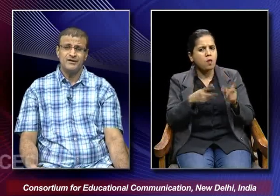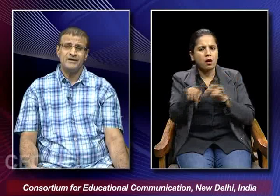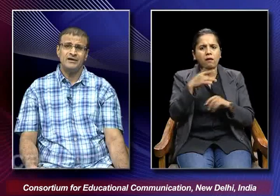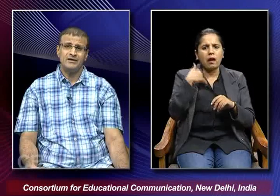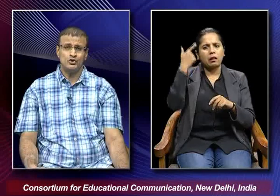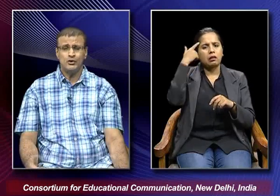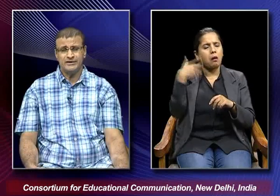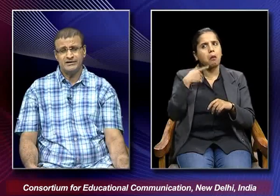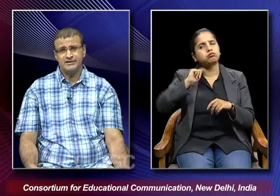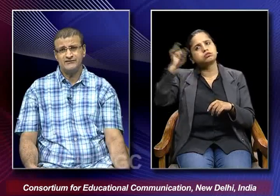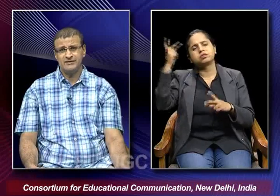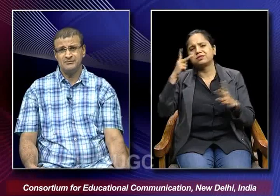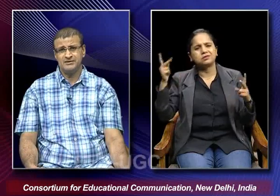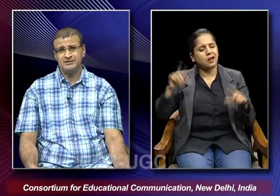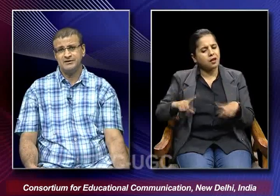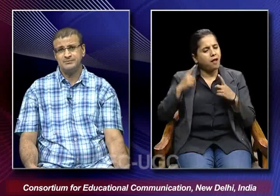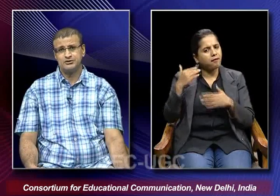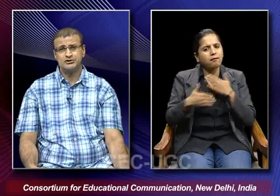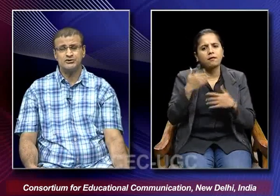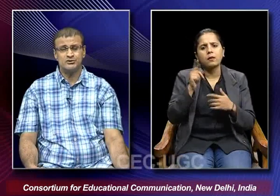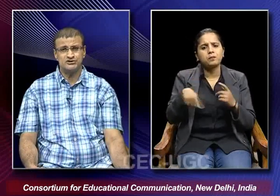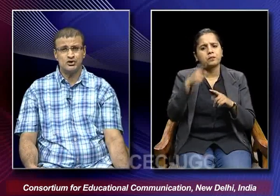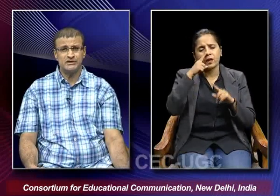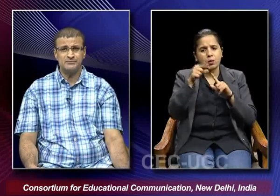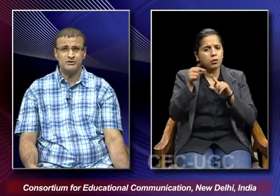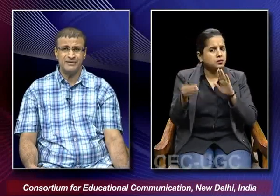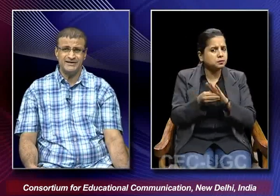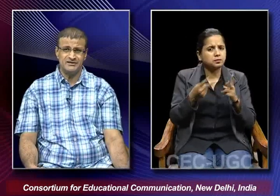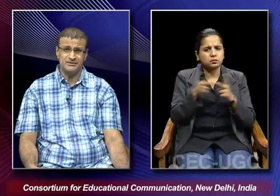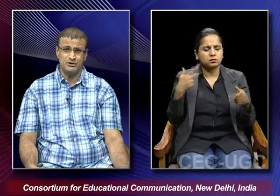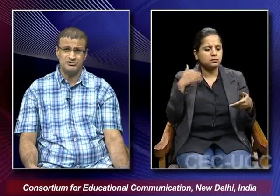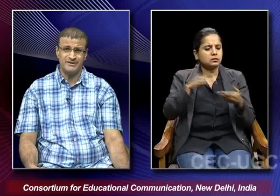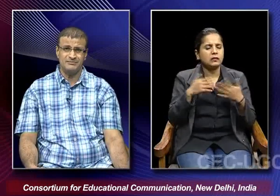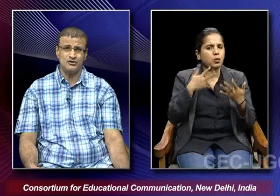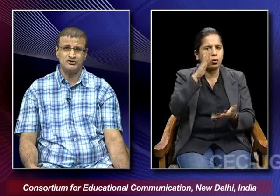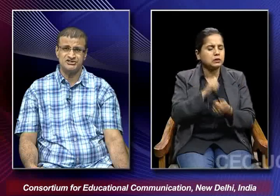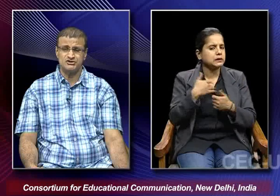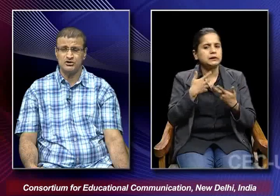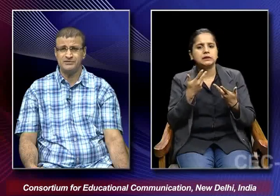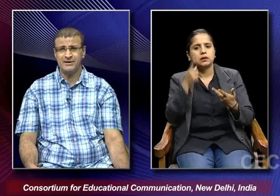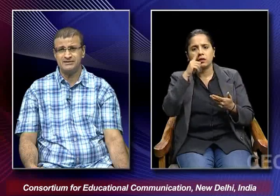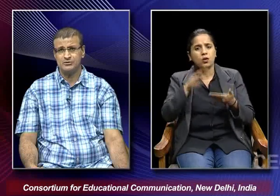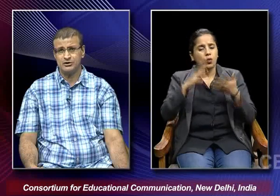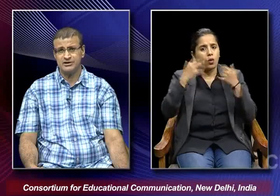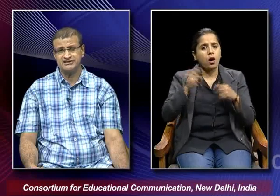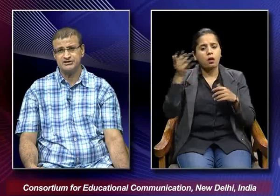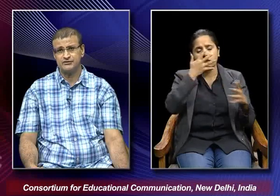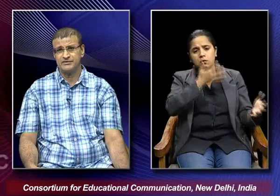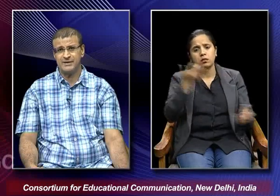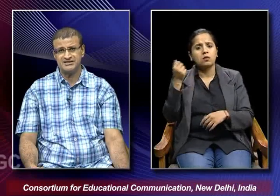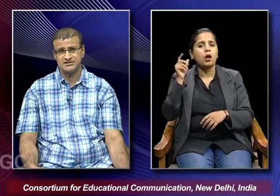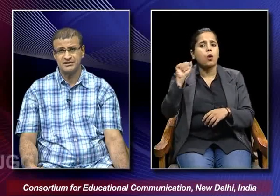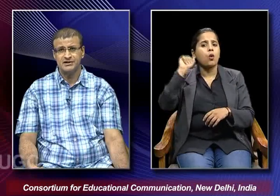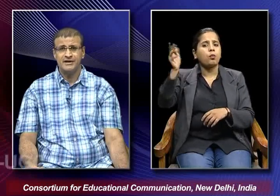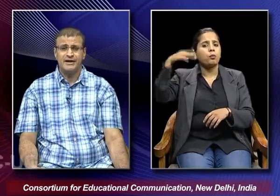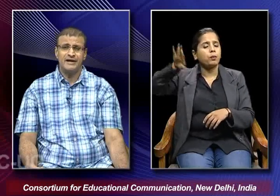though in the in the film the prostitute is not able to marry the policeman because she is haunted by the moral legacy of her